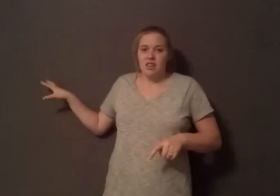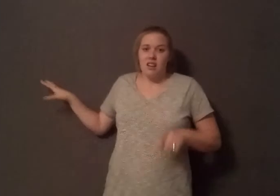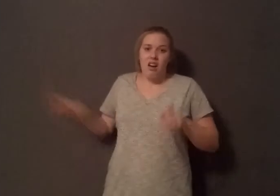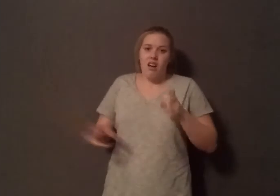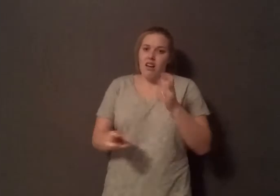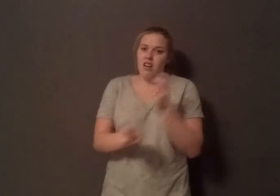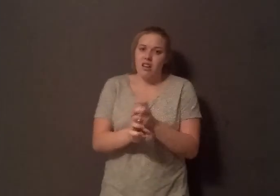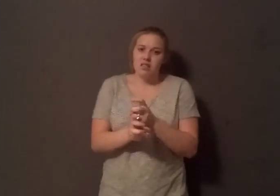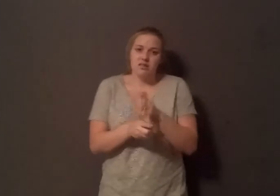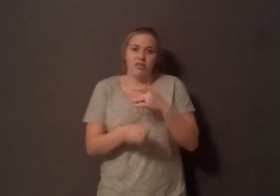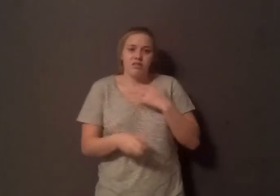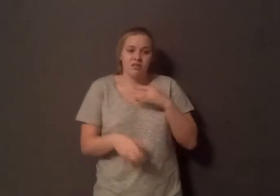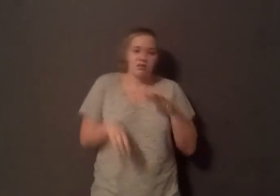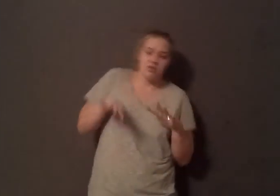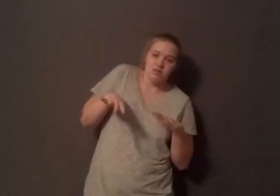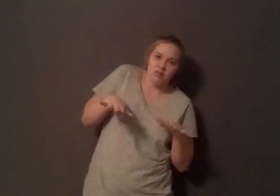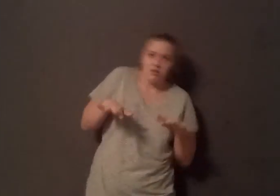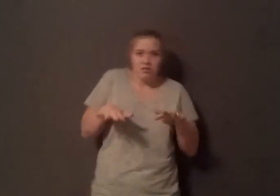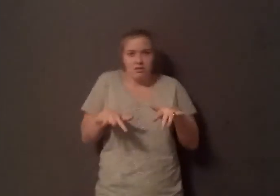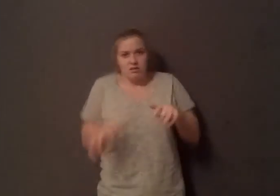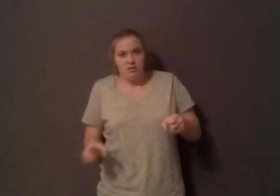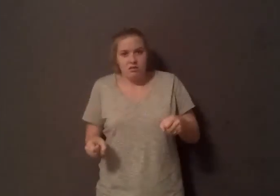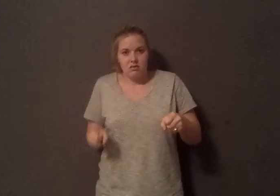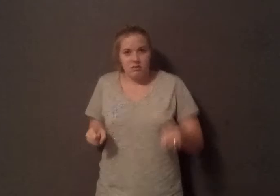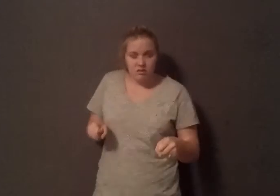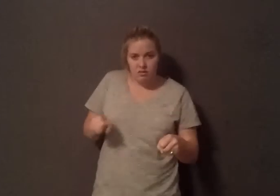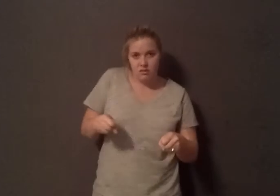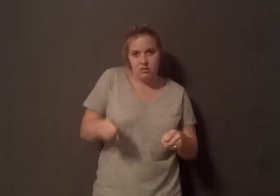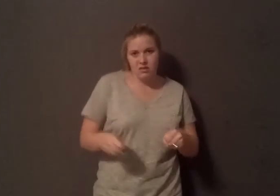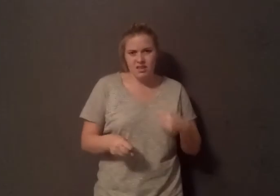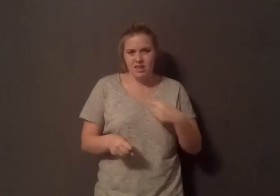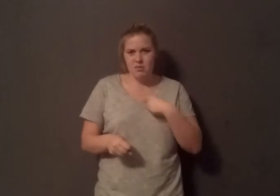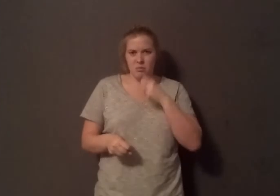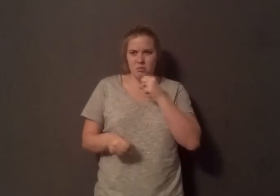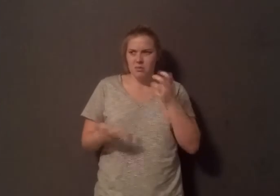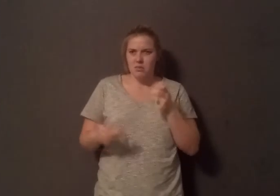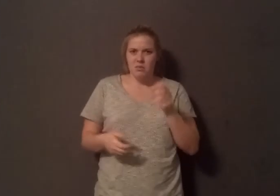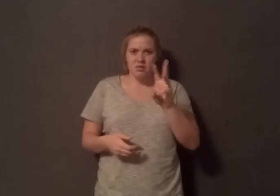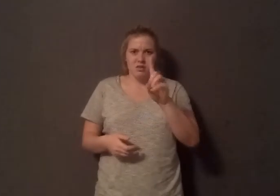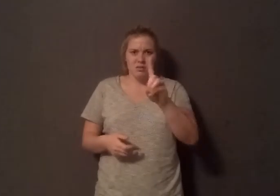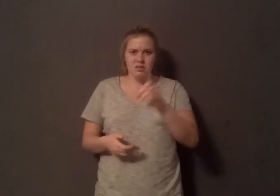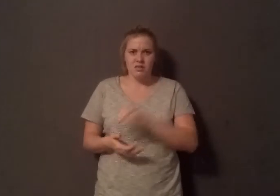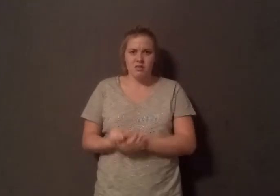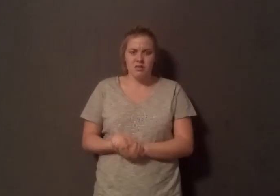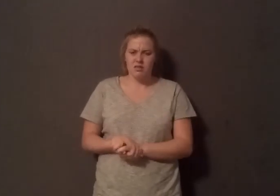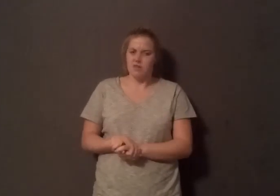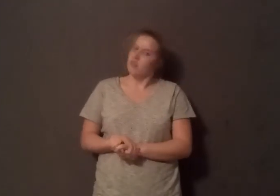I'm at home, I've been told to use a walker. I'm only 61. This is not how you're supposed to live when you're this old.